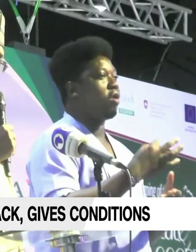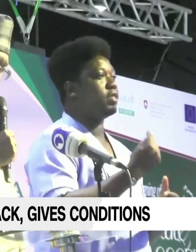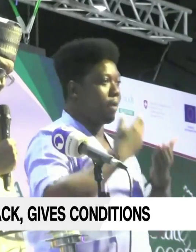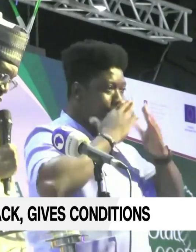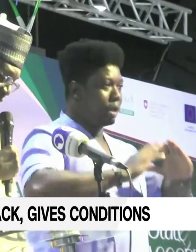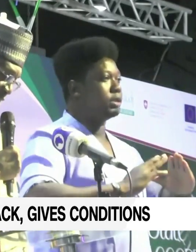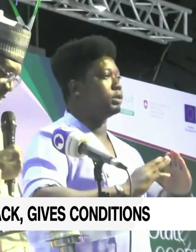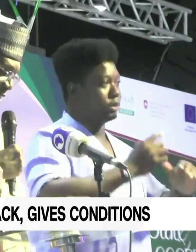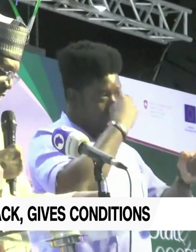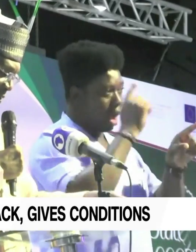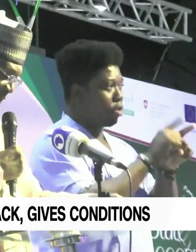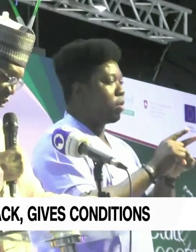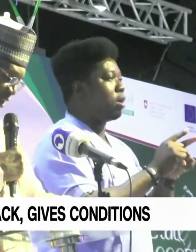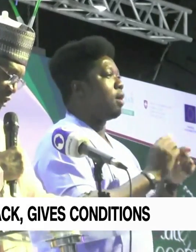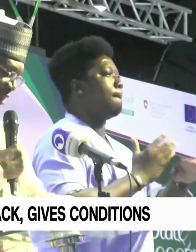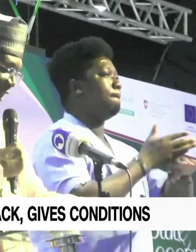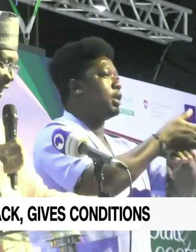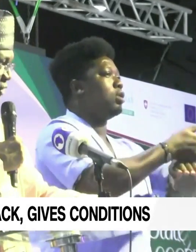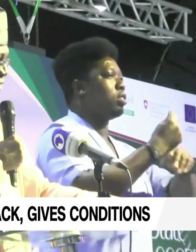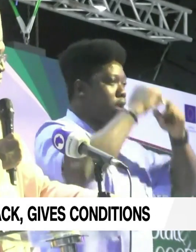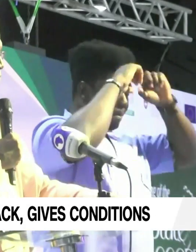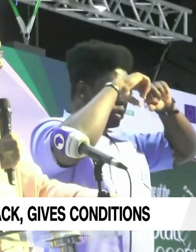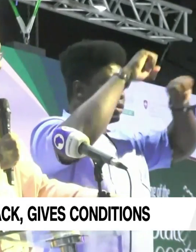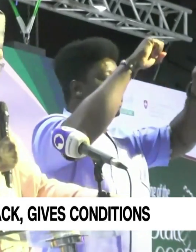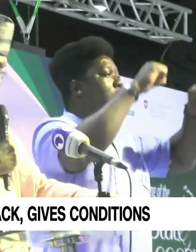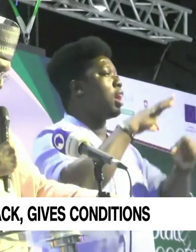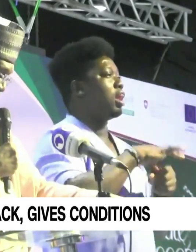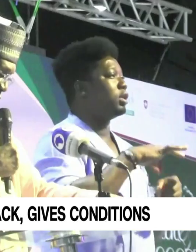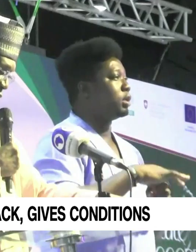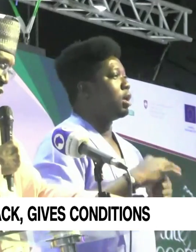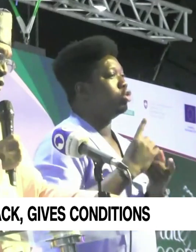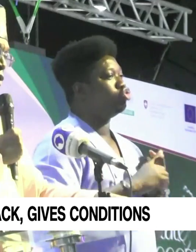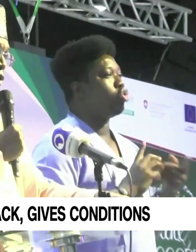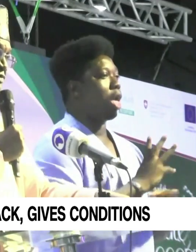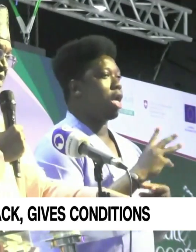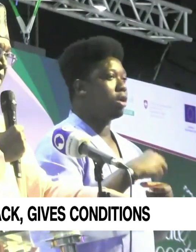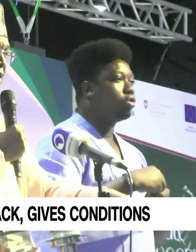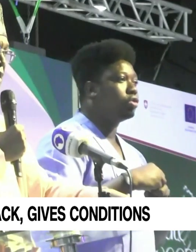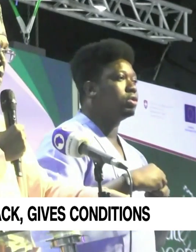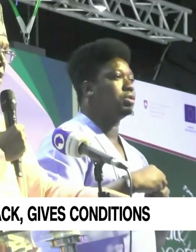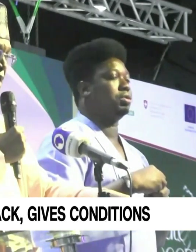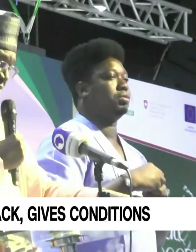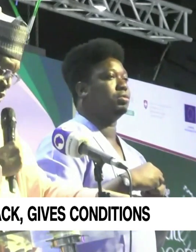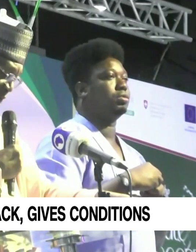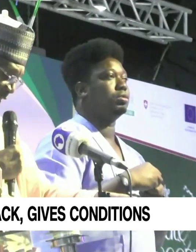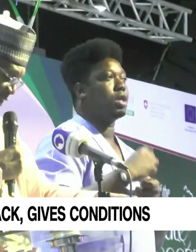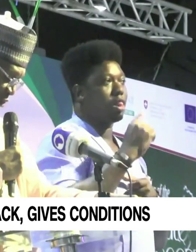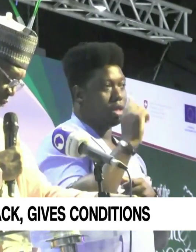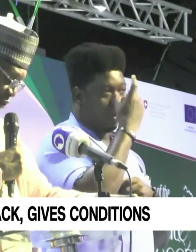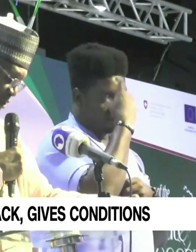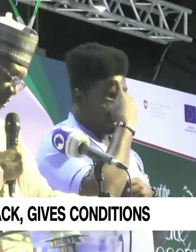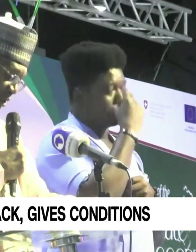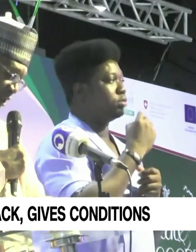the national election to agree on the president election leadership